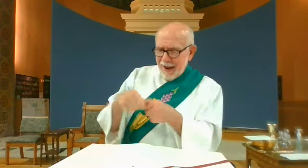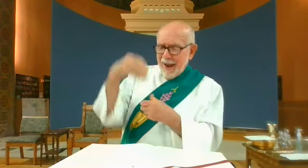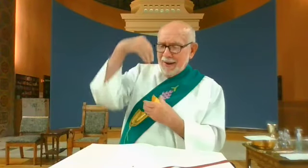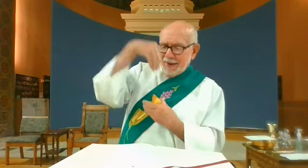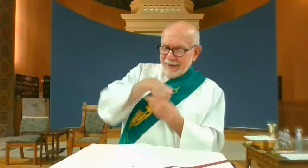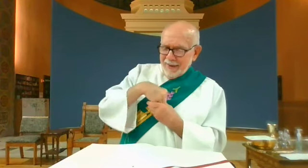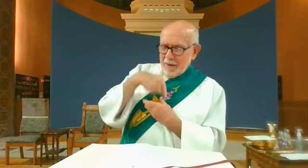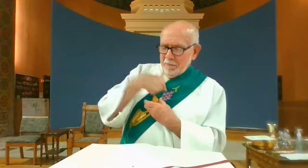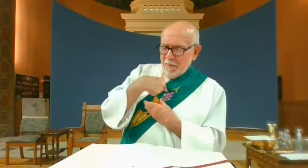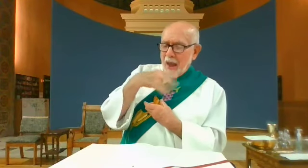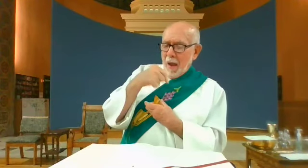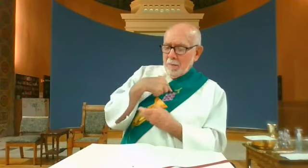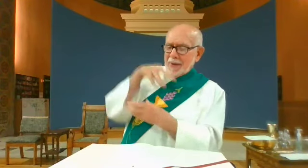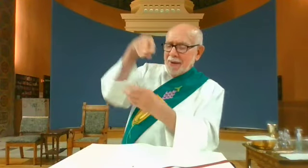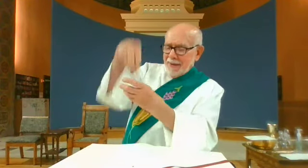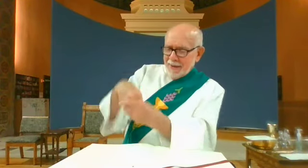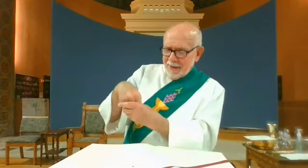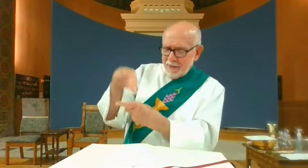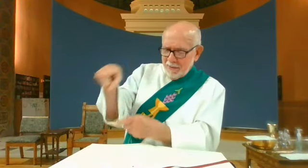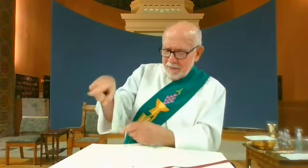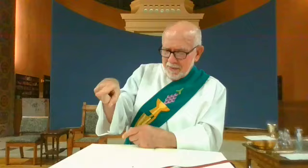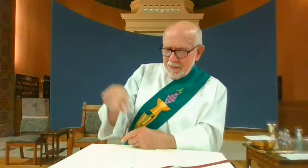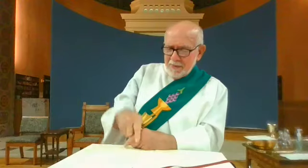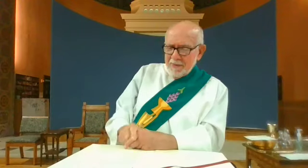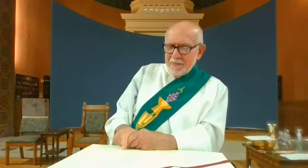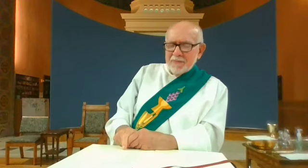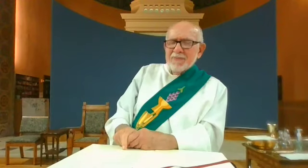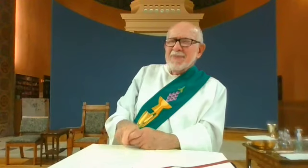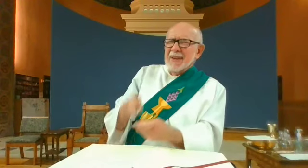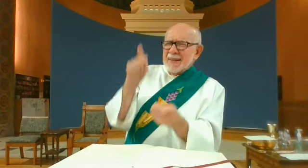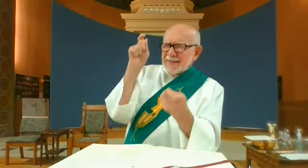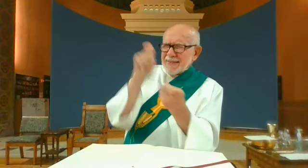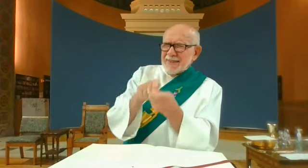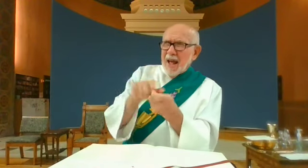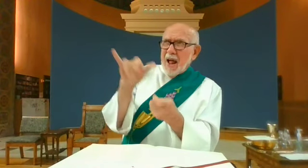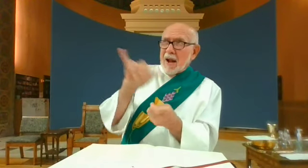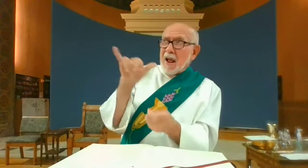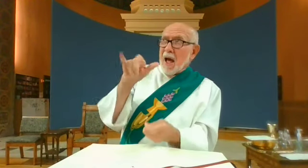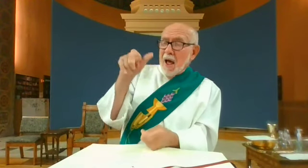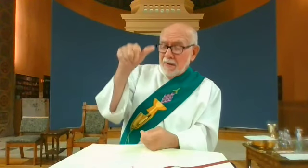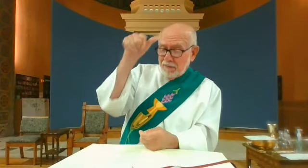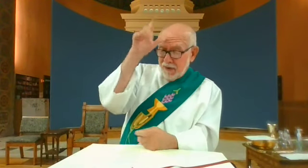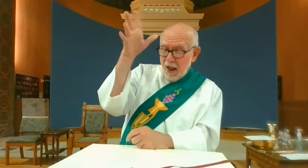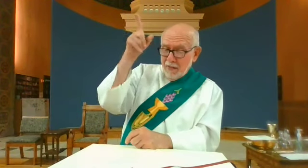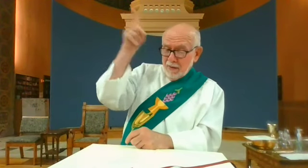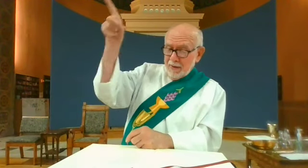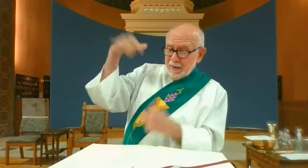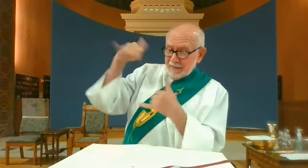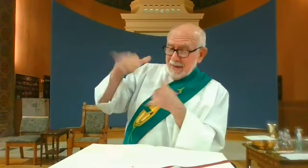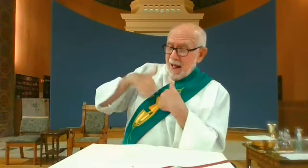Whoever eats my flesh and drinks my blood remains in me and I in him.